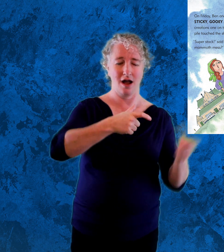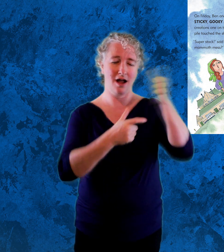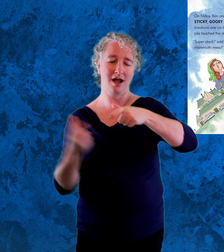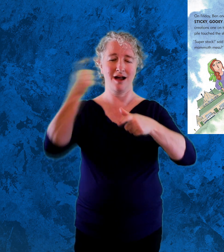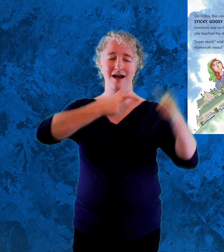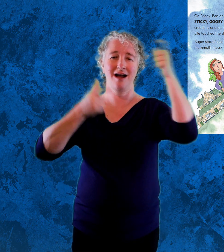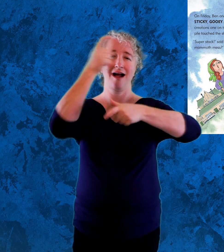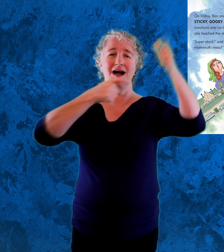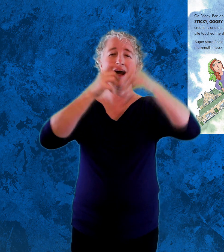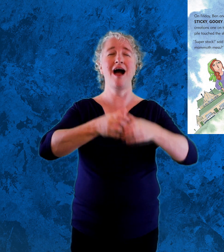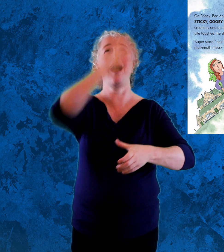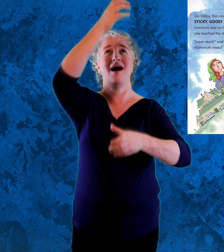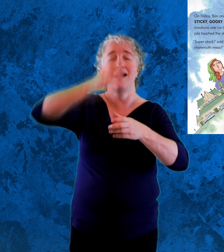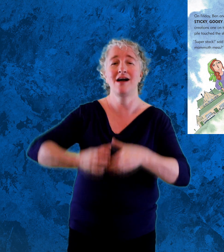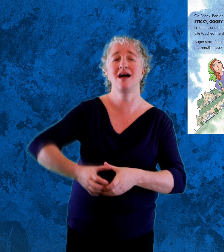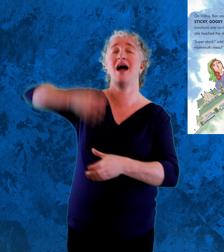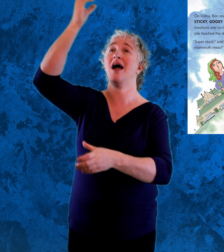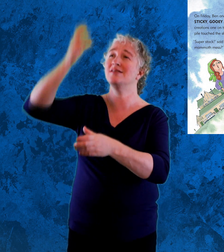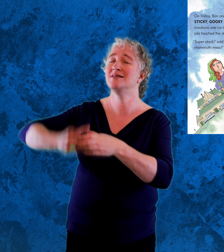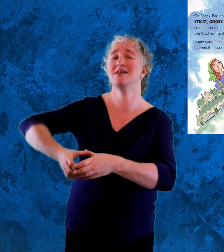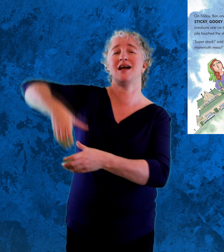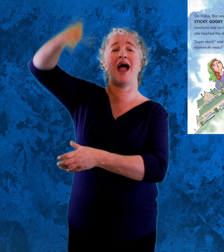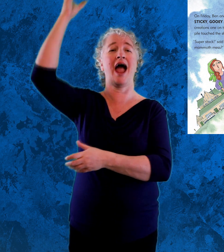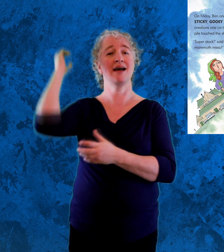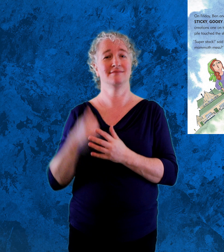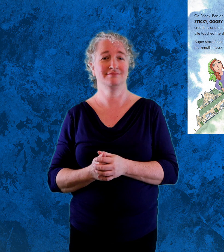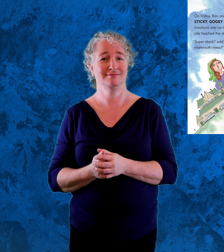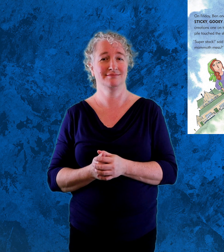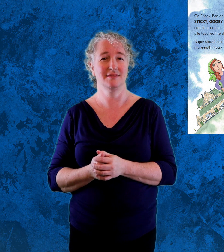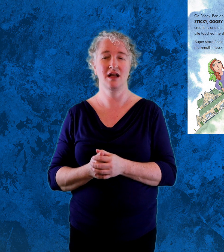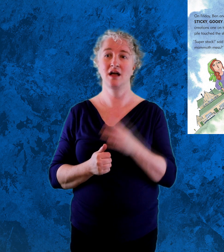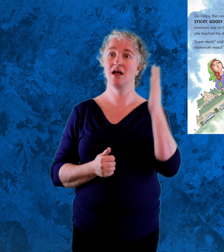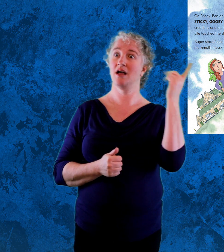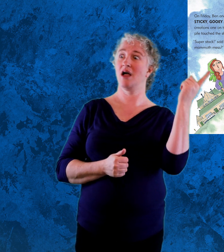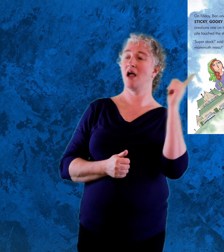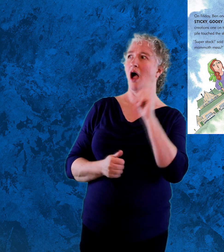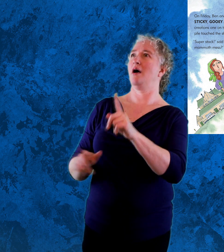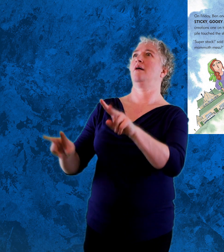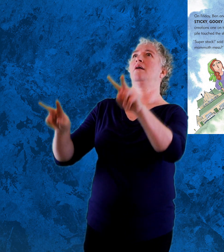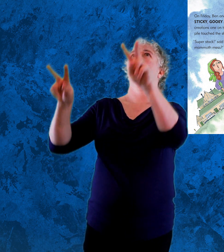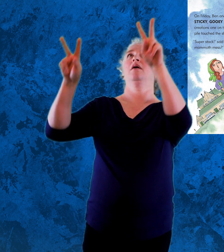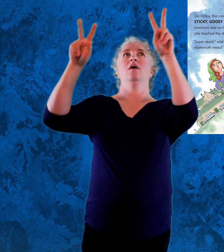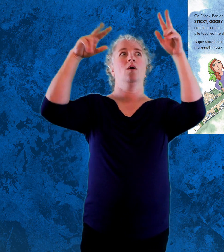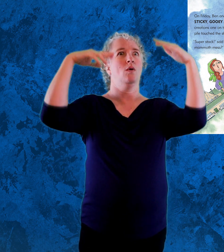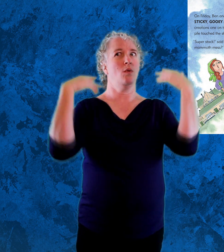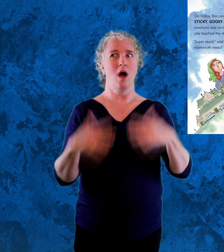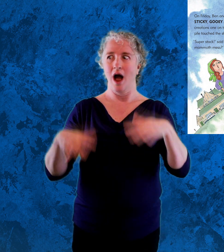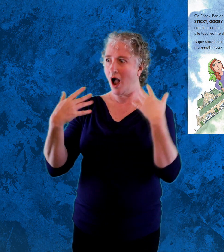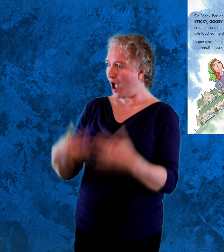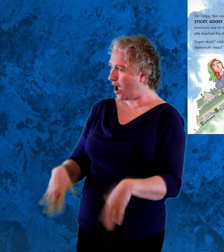They placed their creations one on top of another until their colossal pile touched the sky. Super